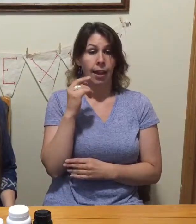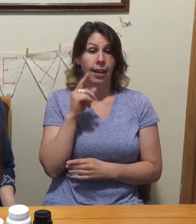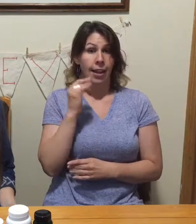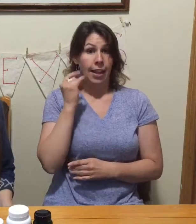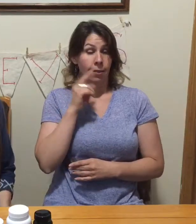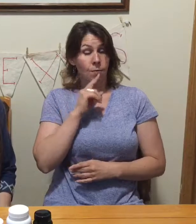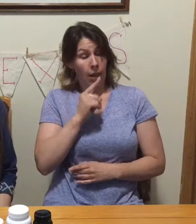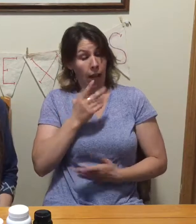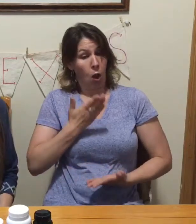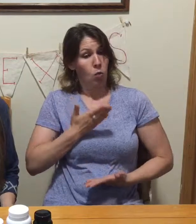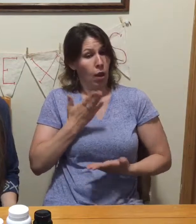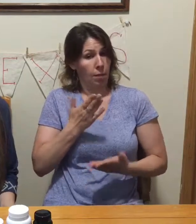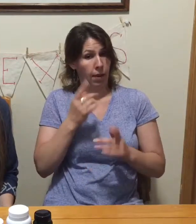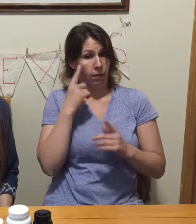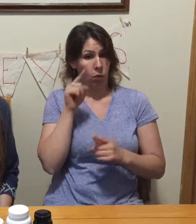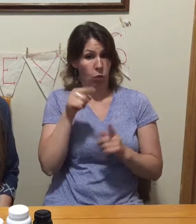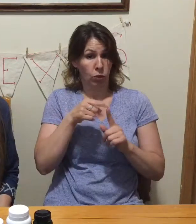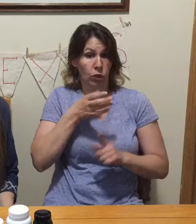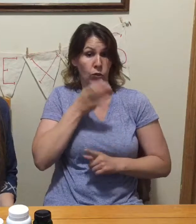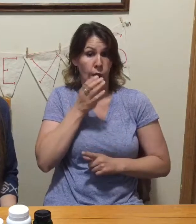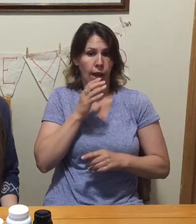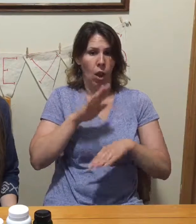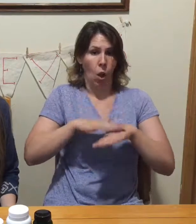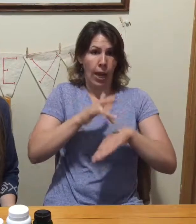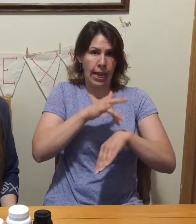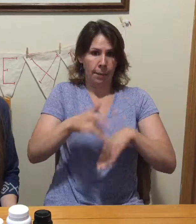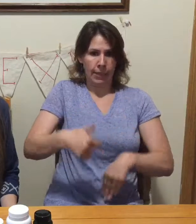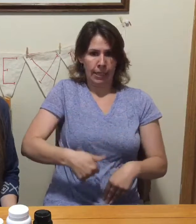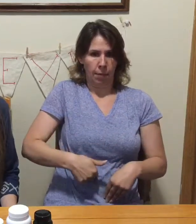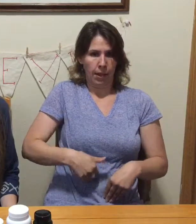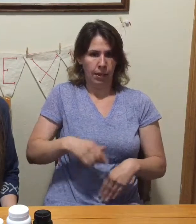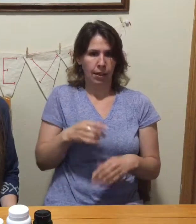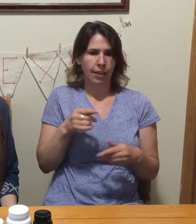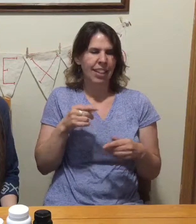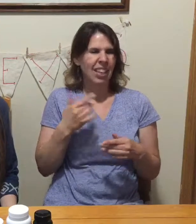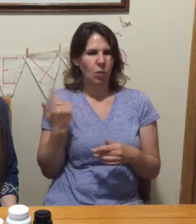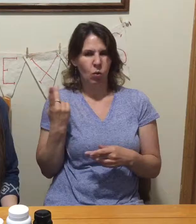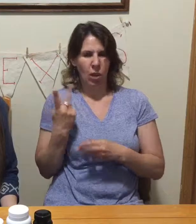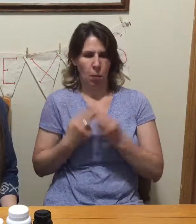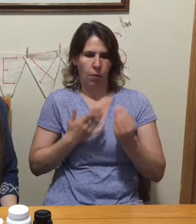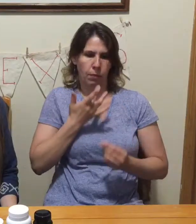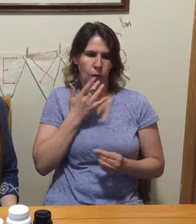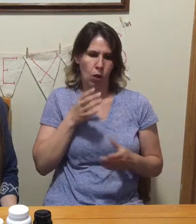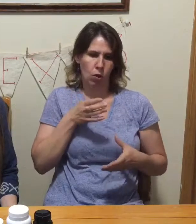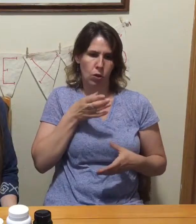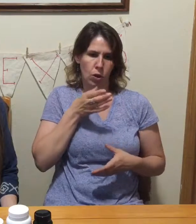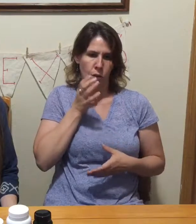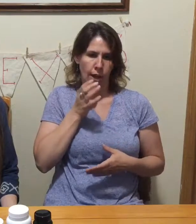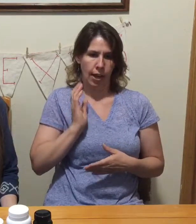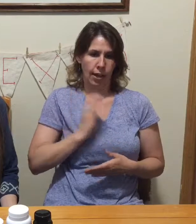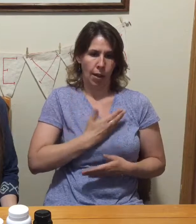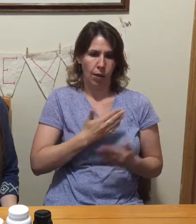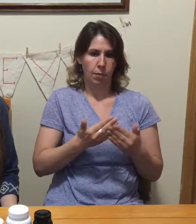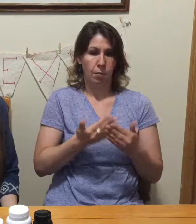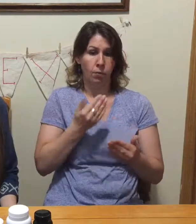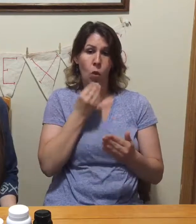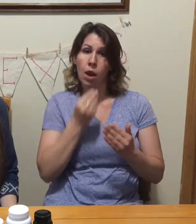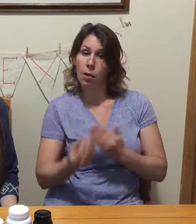It is recommended to drink it on an empty stomach. I prefer having mine before breakfast or lunch,